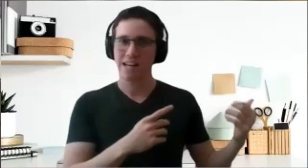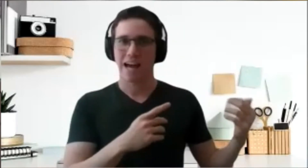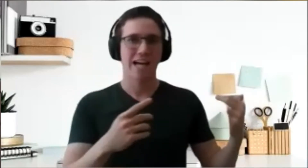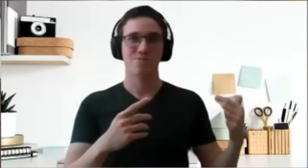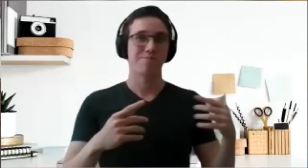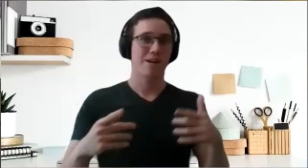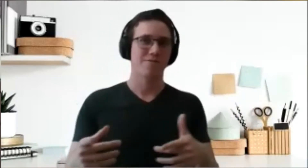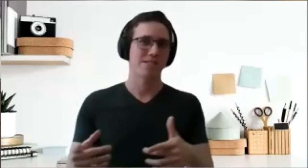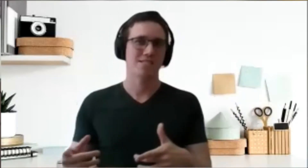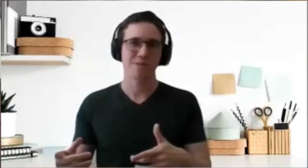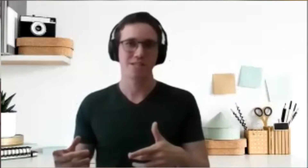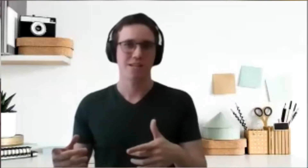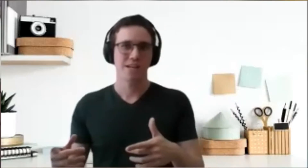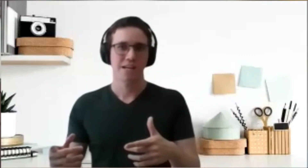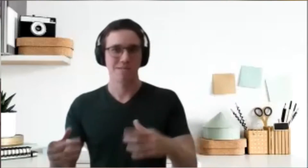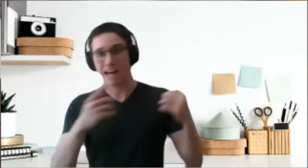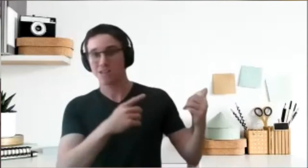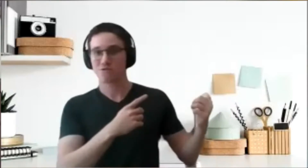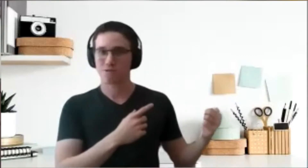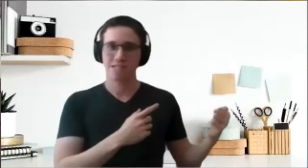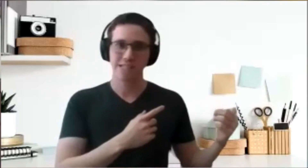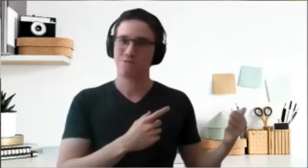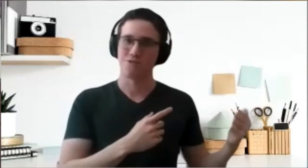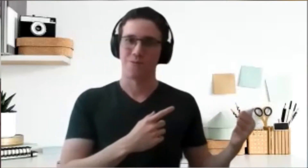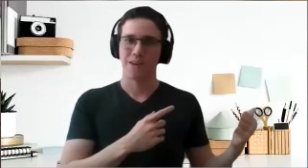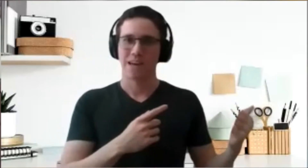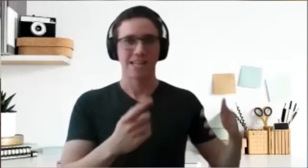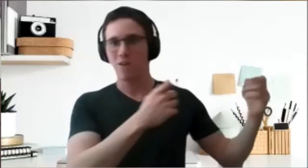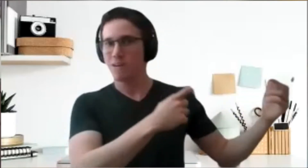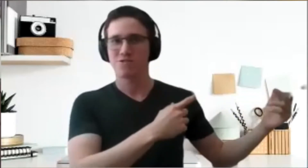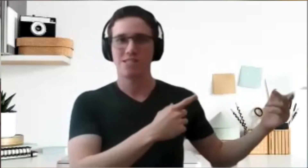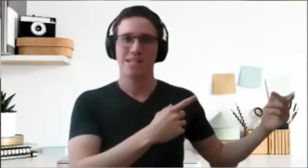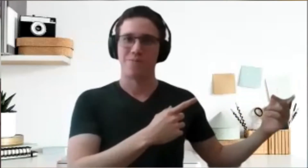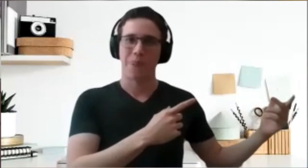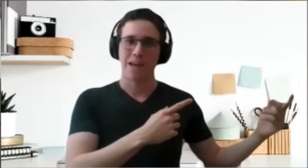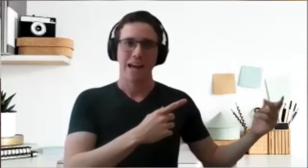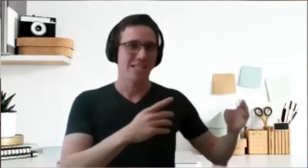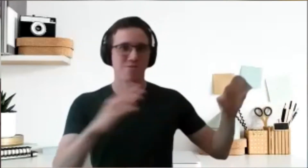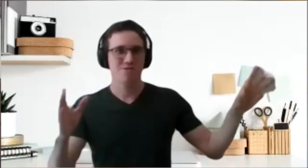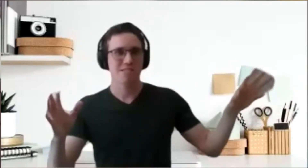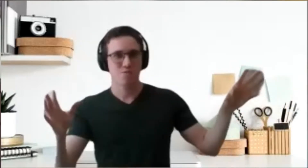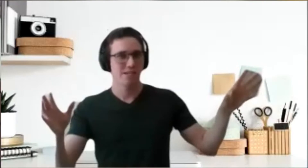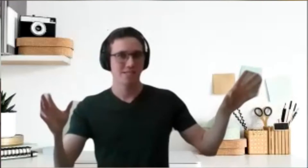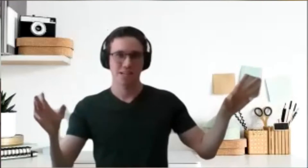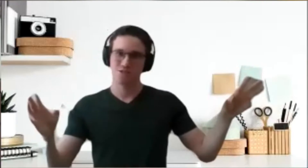I had to prepare for this speech but I had to go to the gym too and I went to the gym and it was not a rush session.